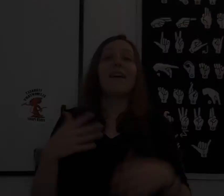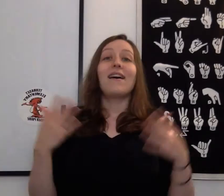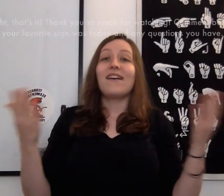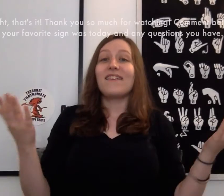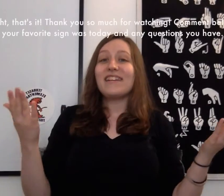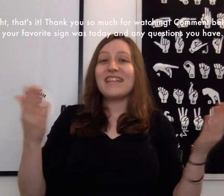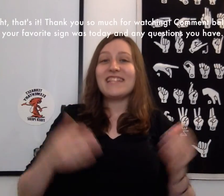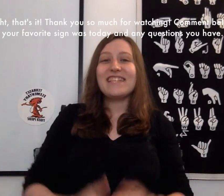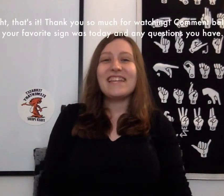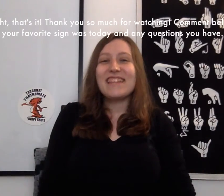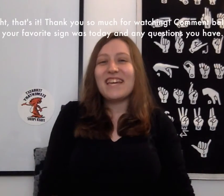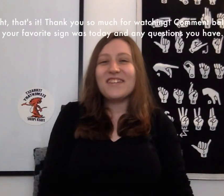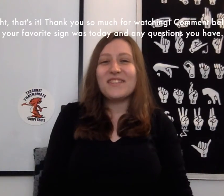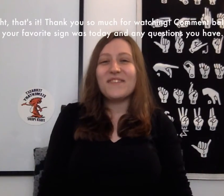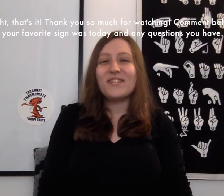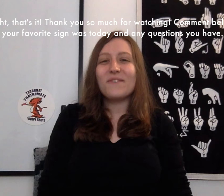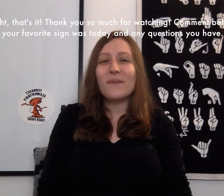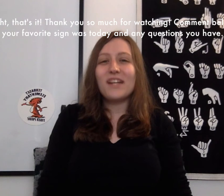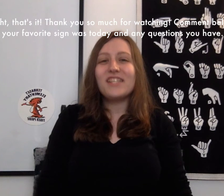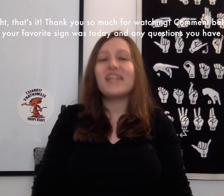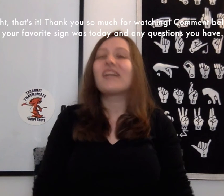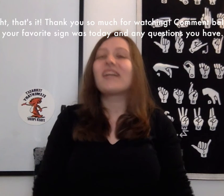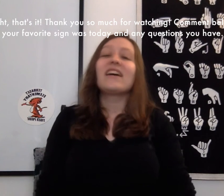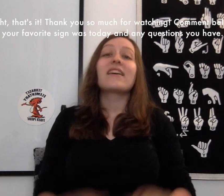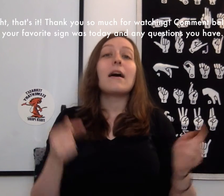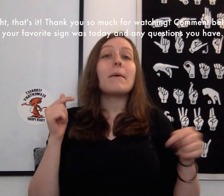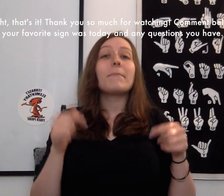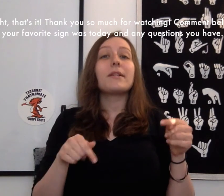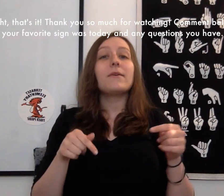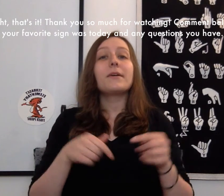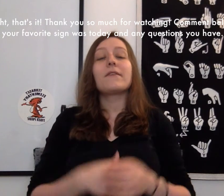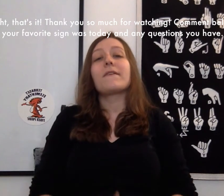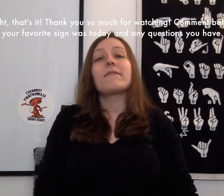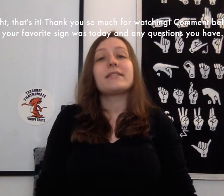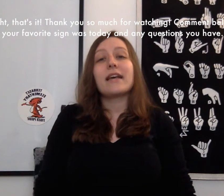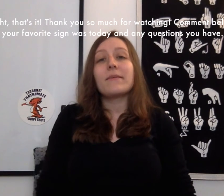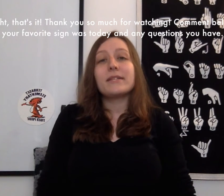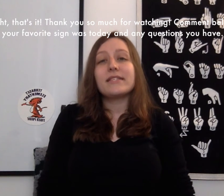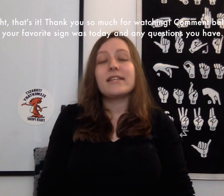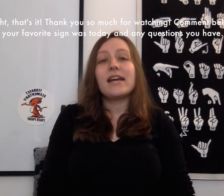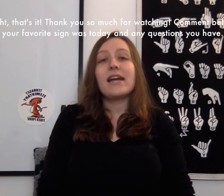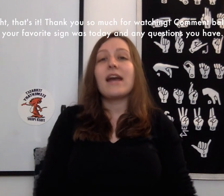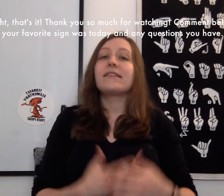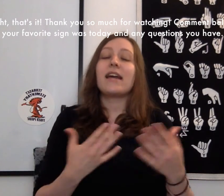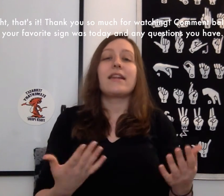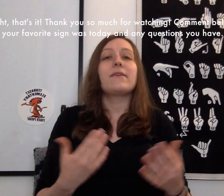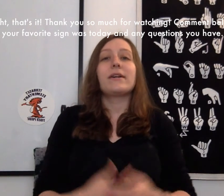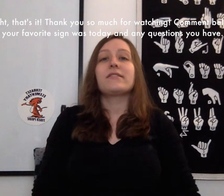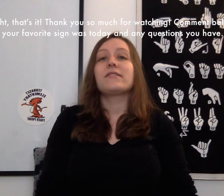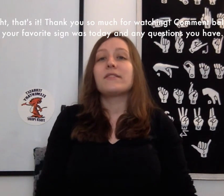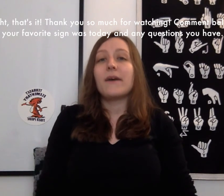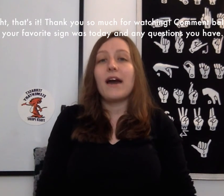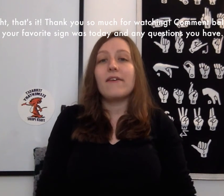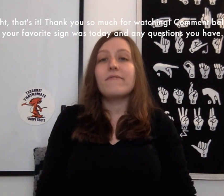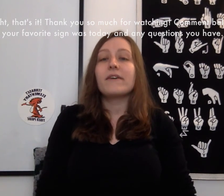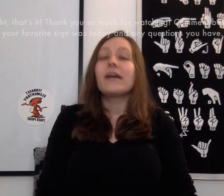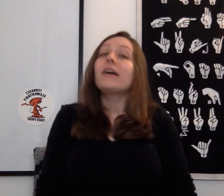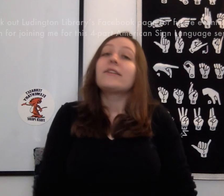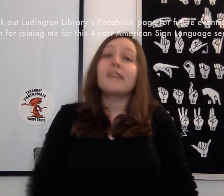All right, that's it. Thank you so much for watching. Comment below what your favorite sign was today and any questions you have. Check